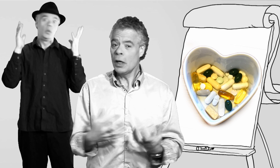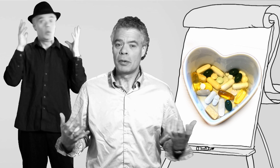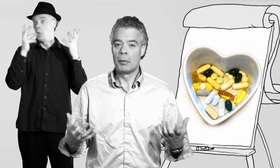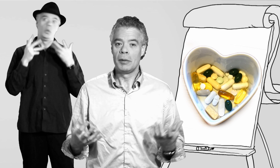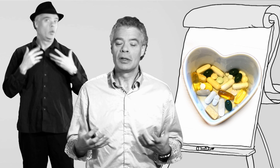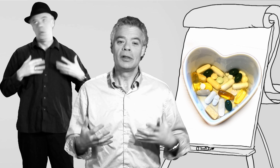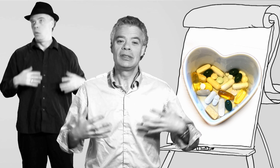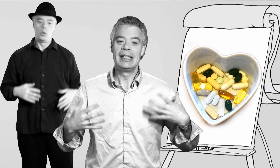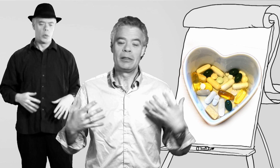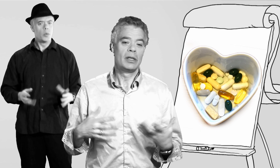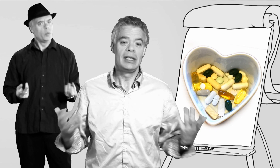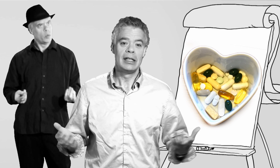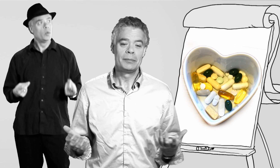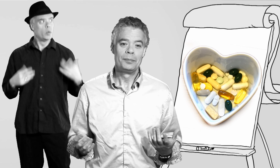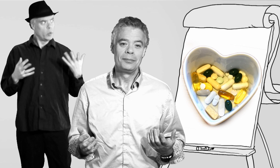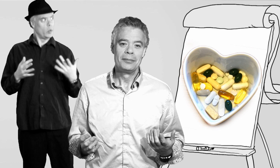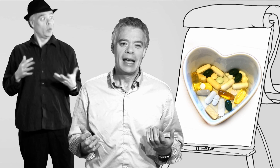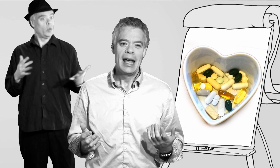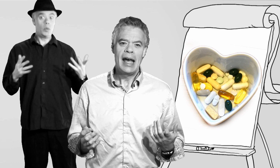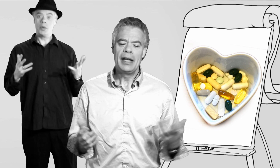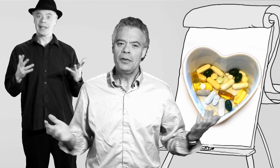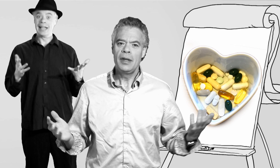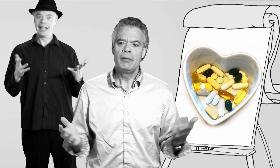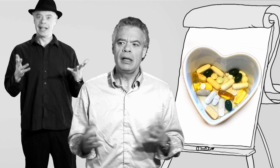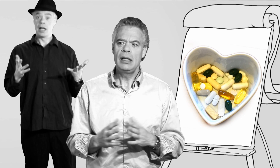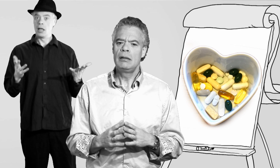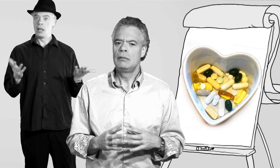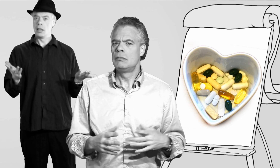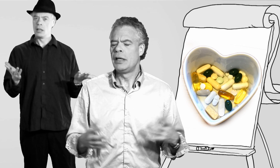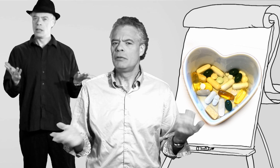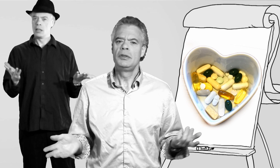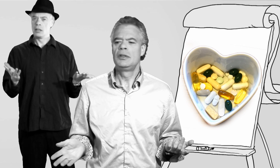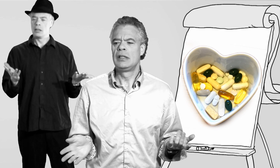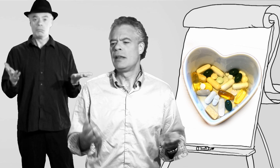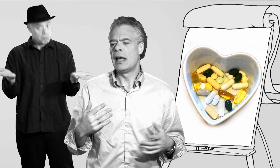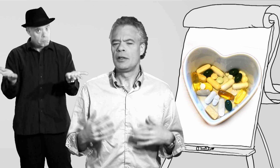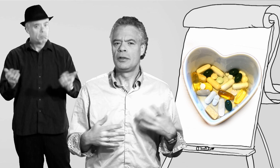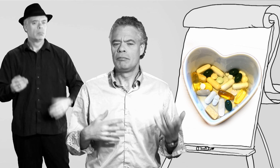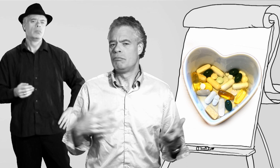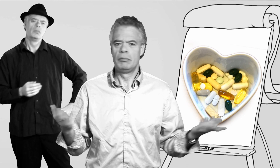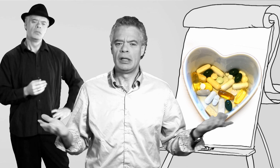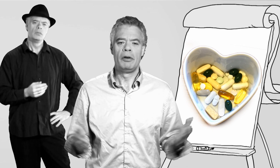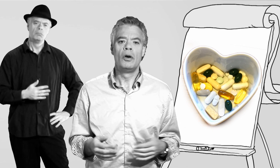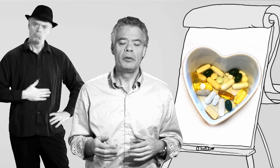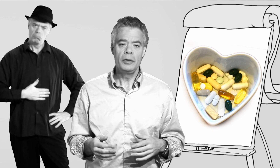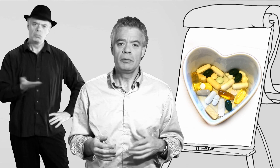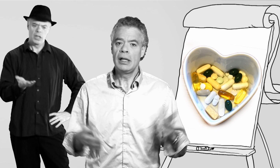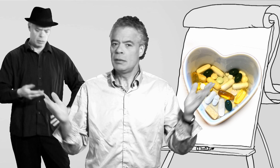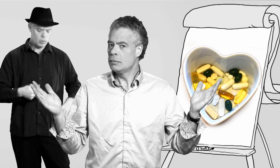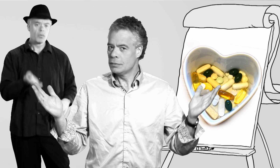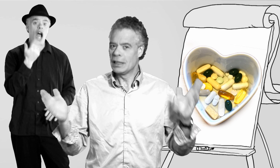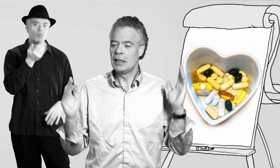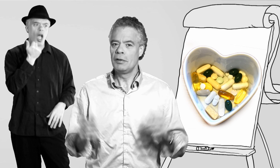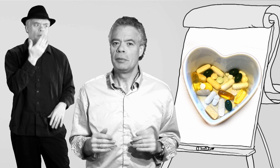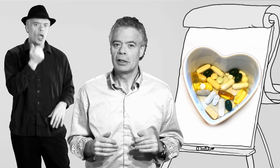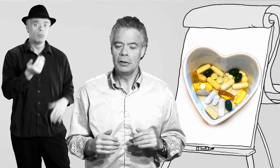body. Work properly because it's what's needed. And you think, well, why don't we just get that, you know, normal food? Well,